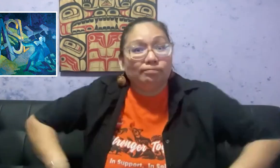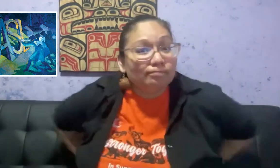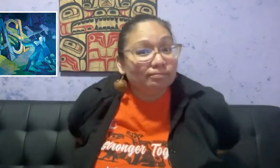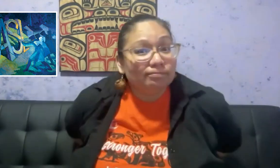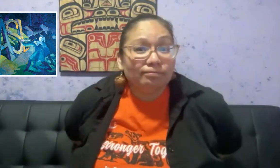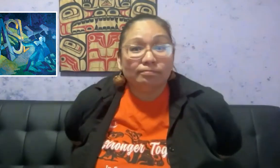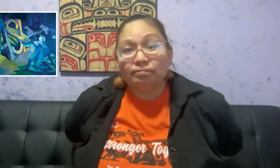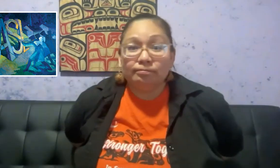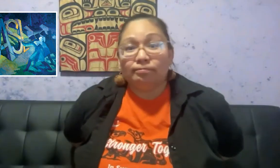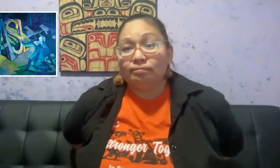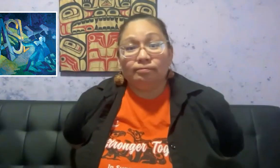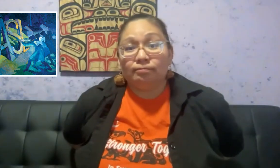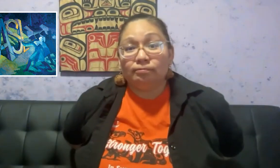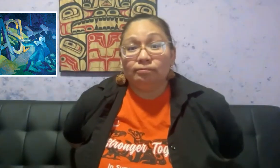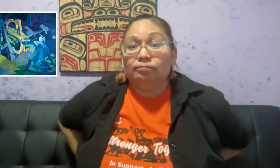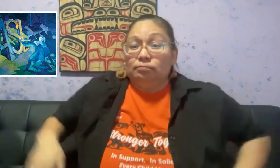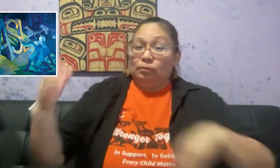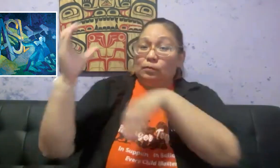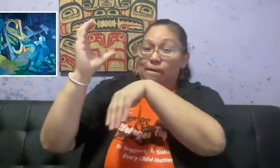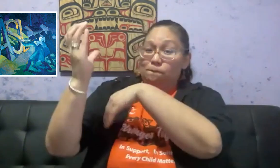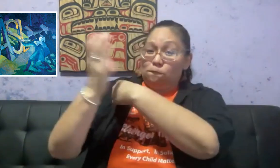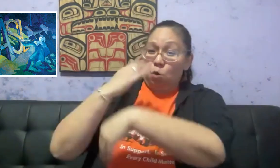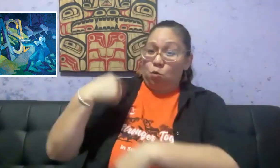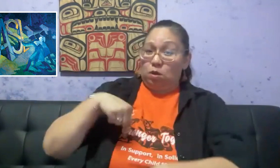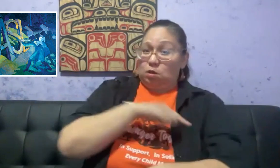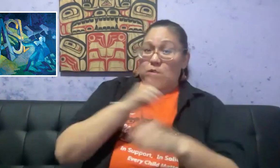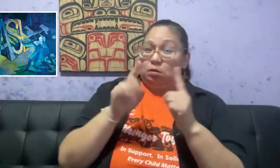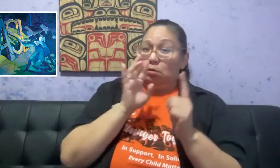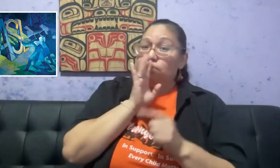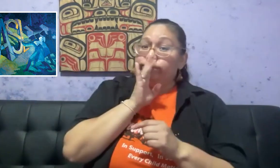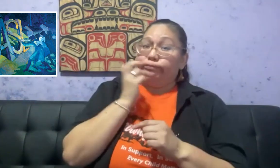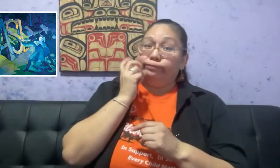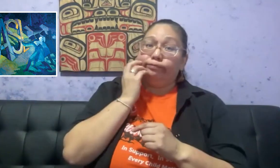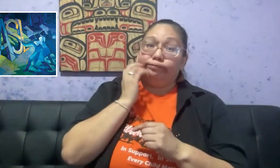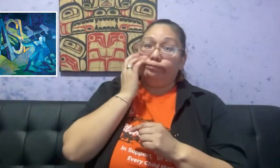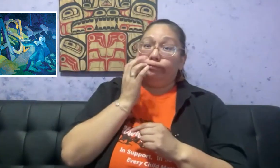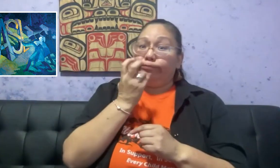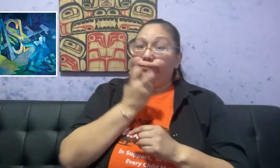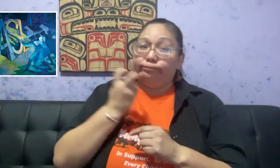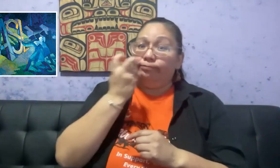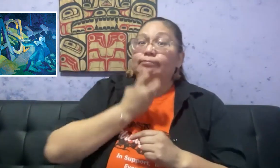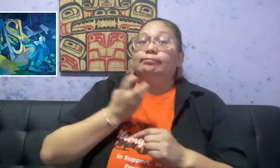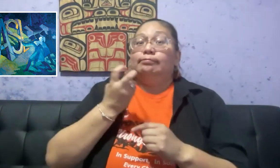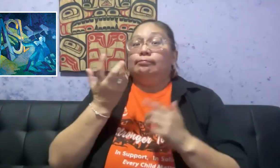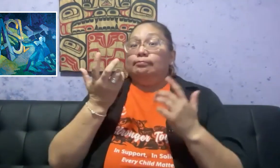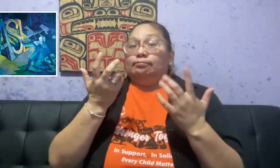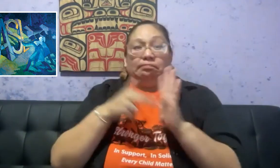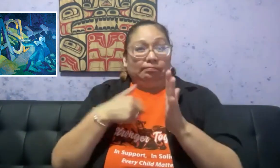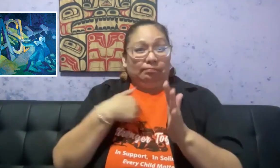That was implemented immediately and deaf children were forced into speech therapy and lip reading all while their